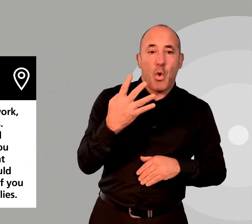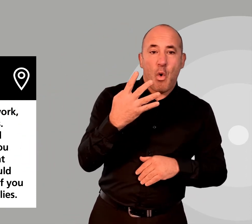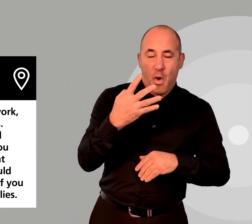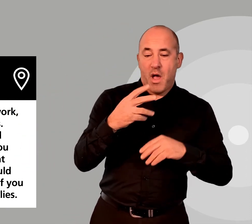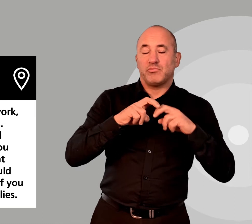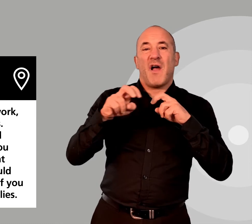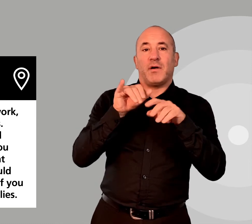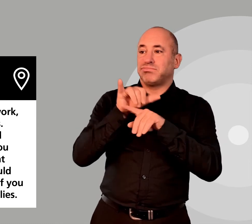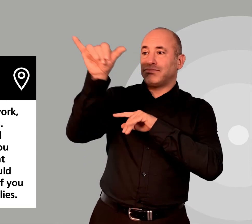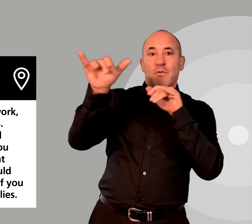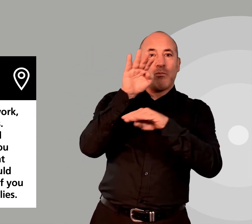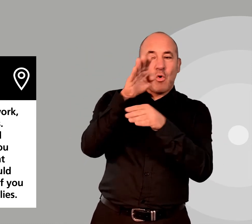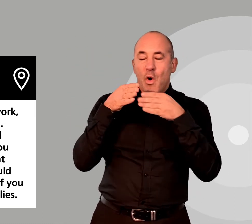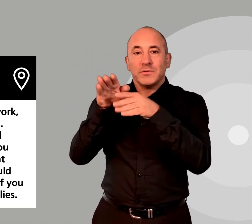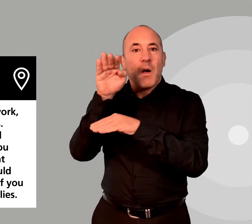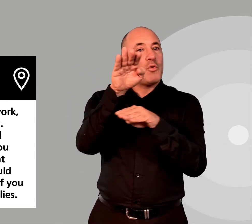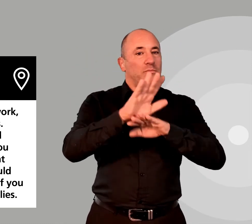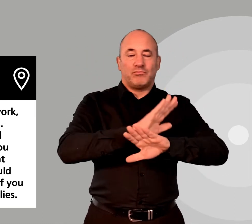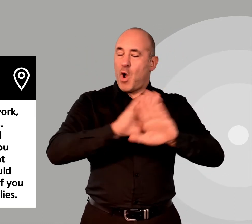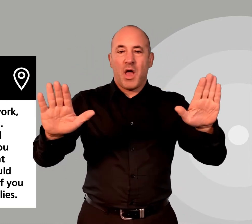unless an exemption applies.